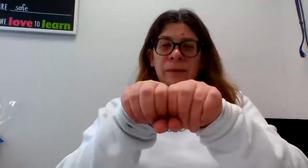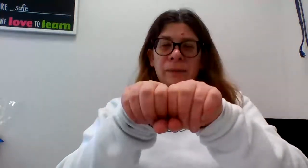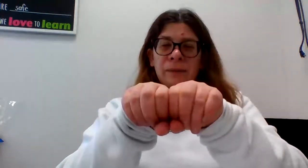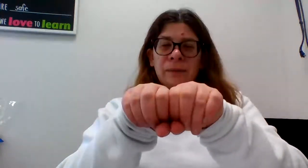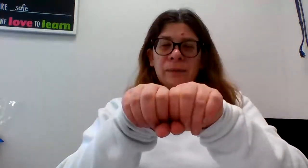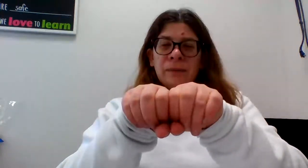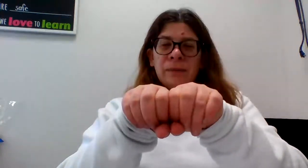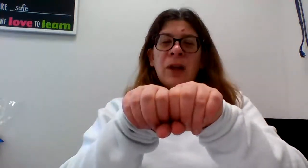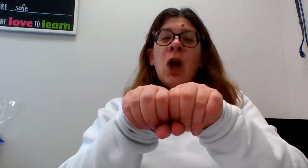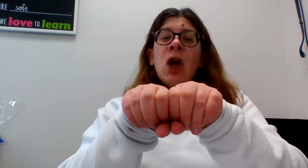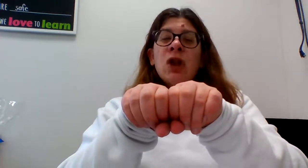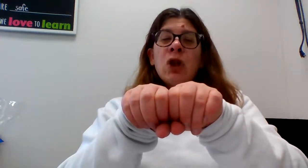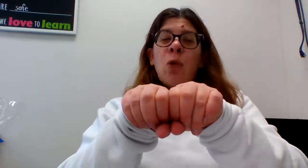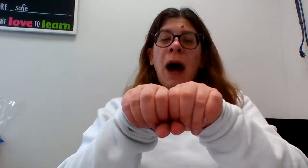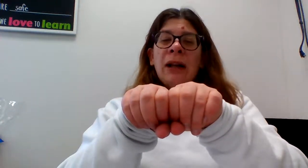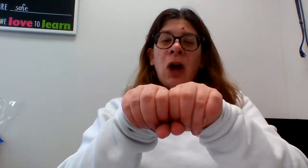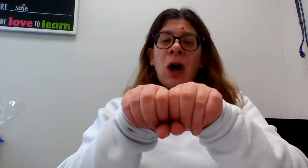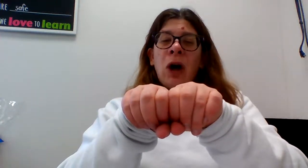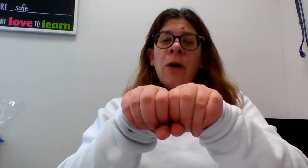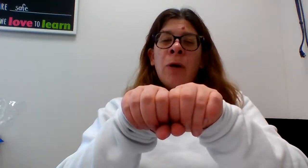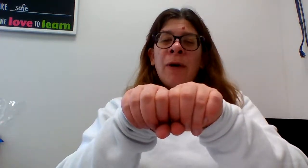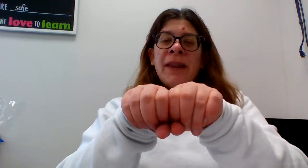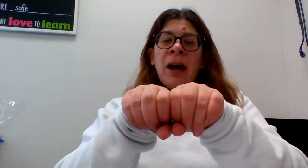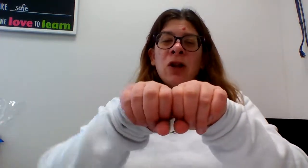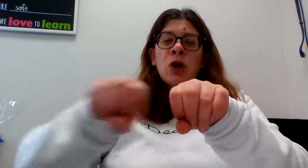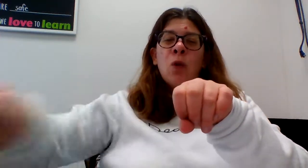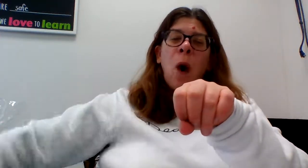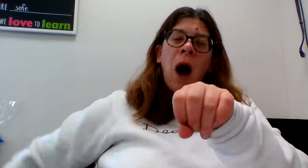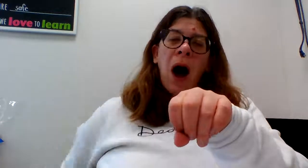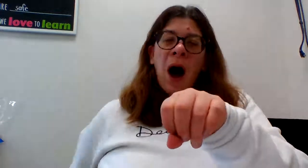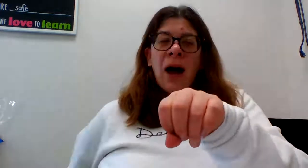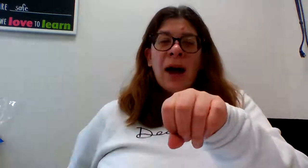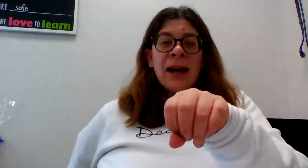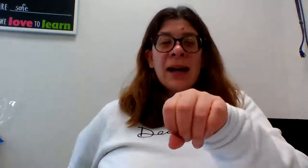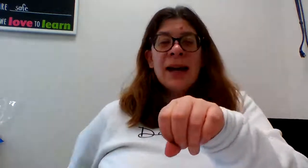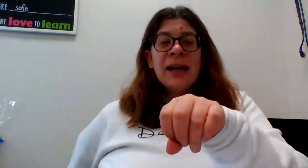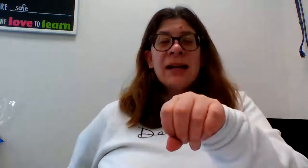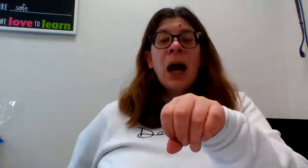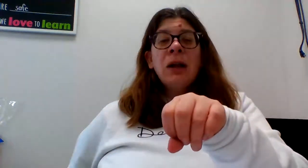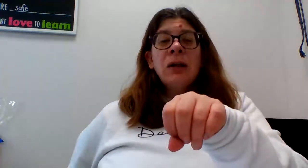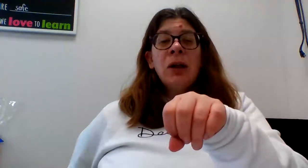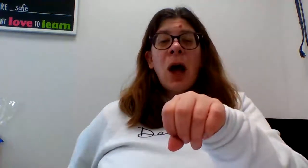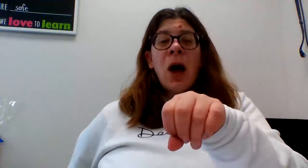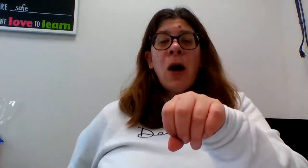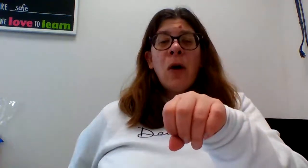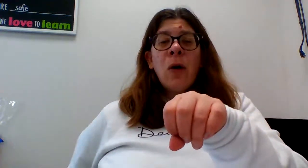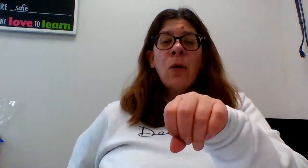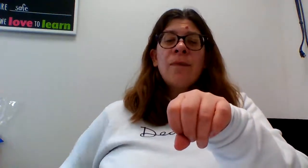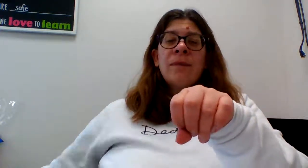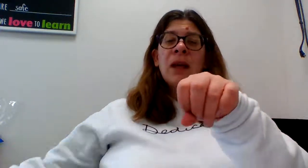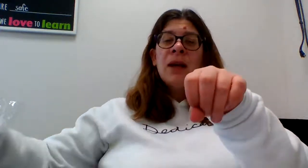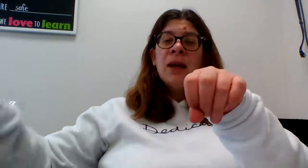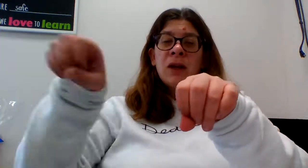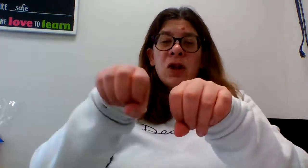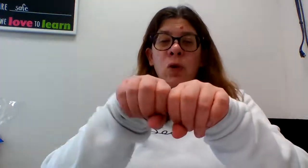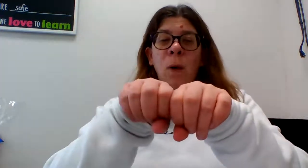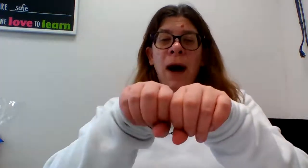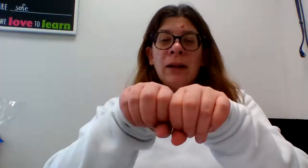swallow swallow swallow without swa is low swallow